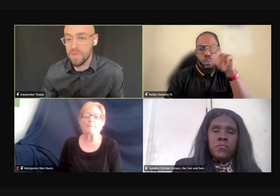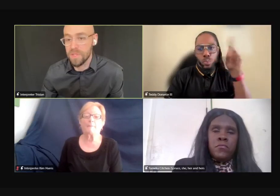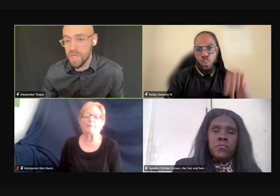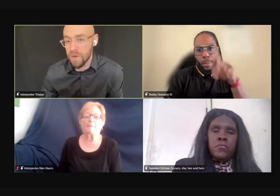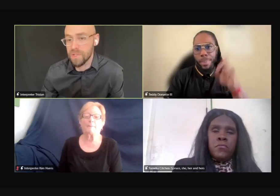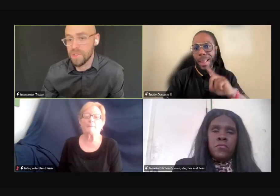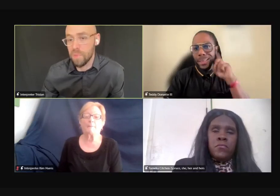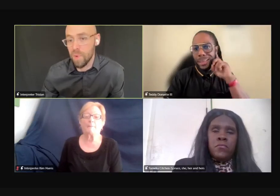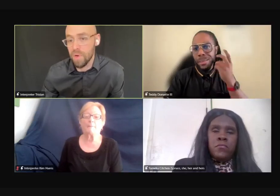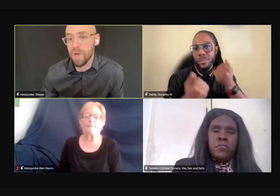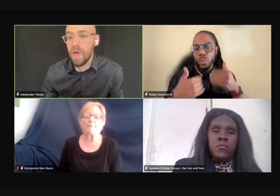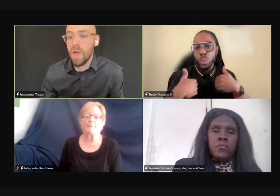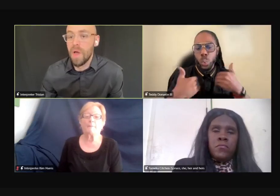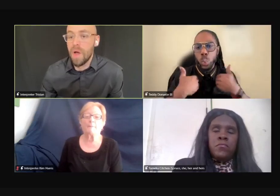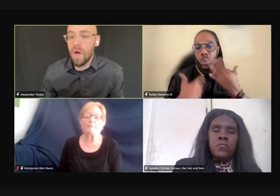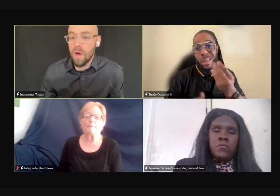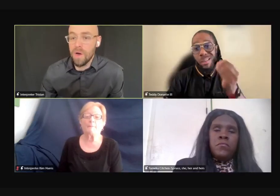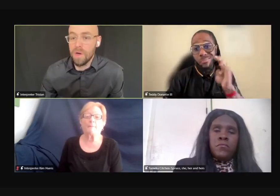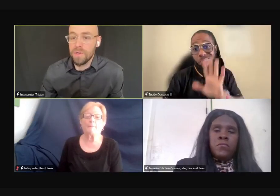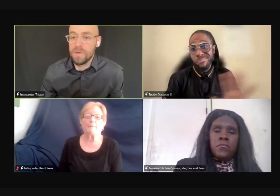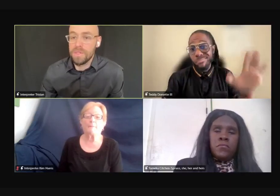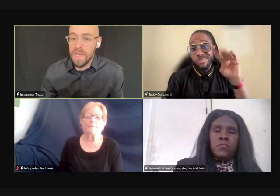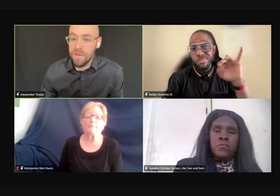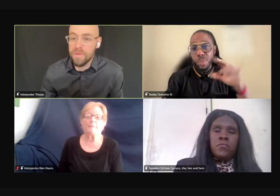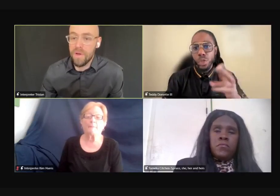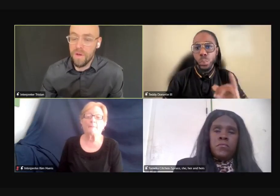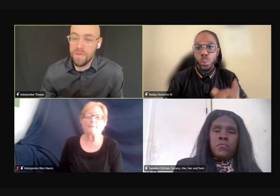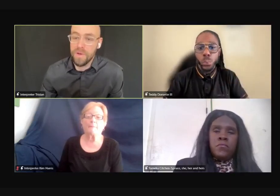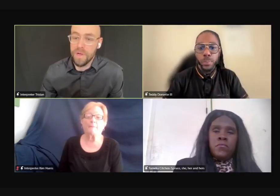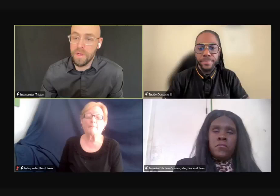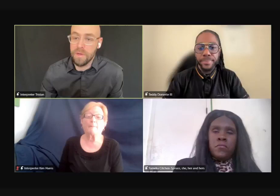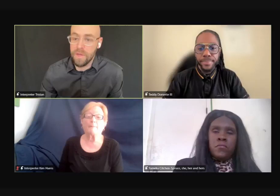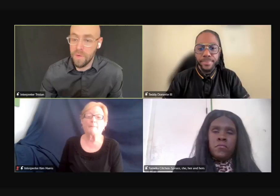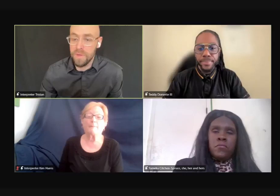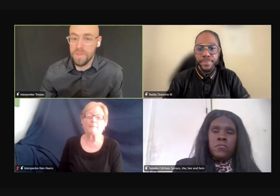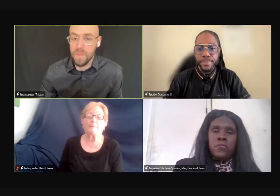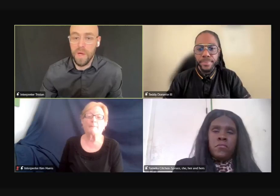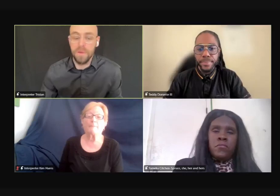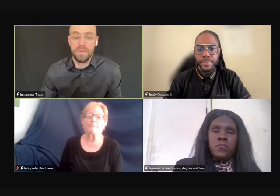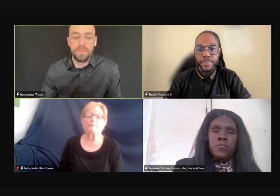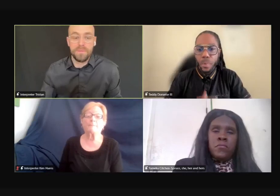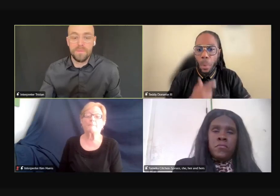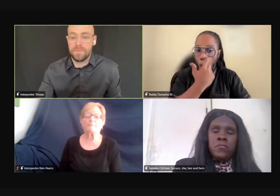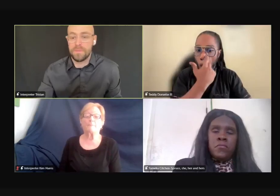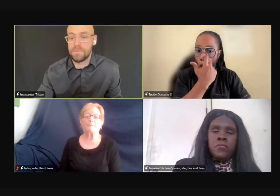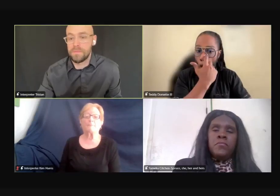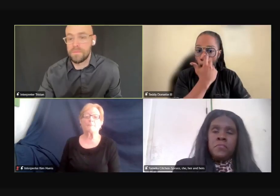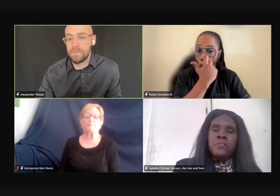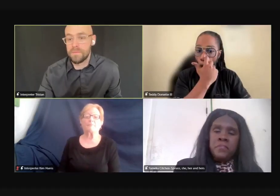continue to cherish and support our deaf, hard of hearing youth as well.